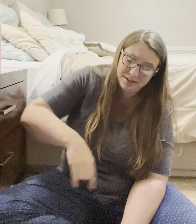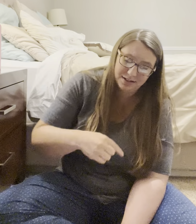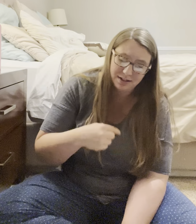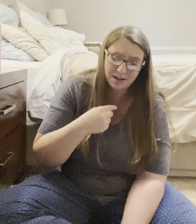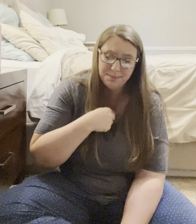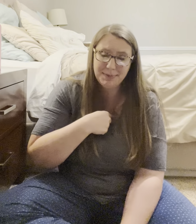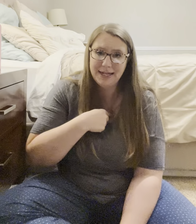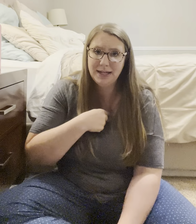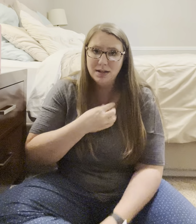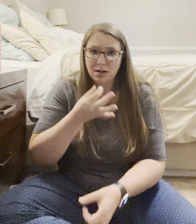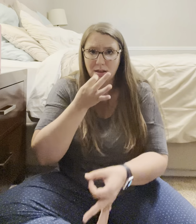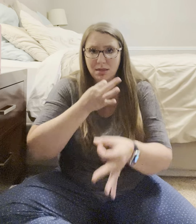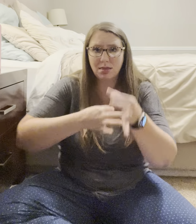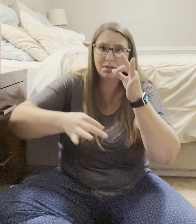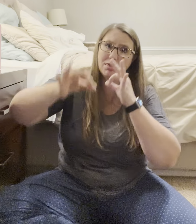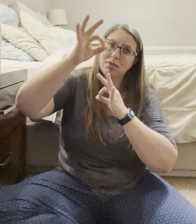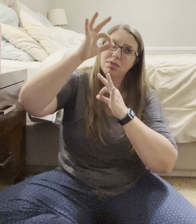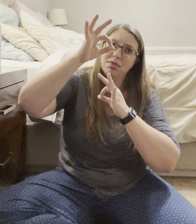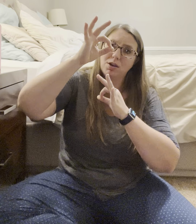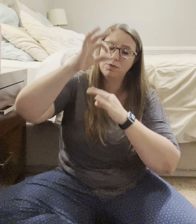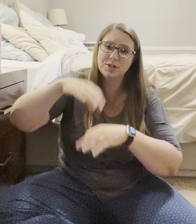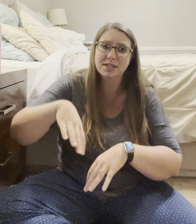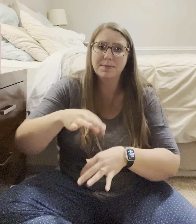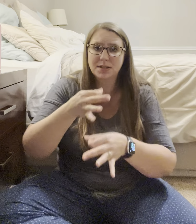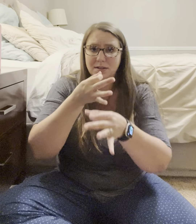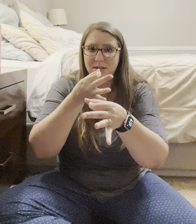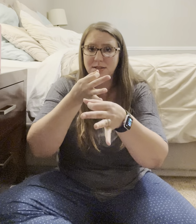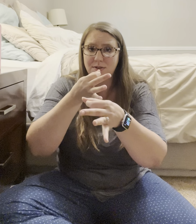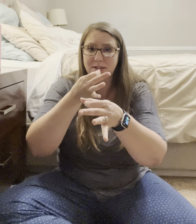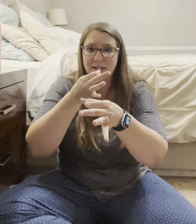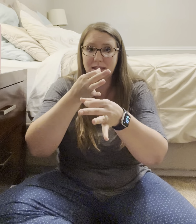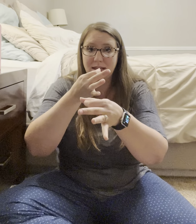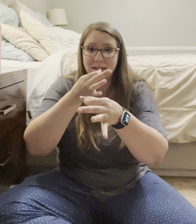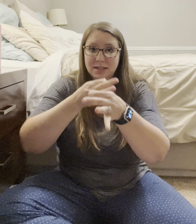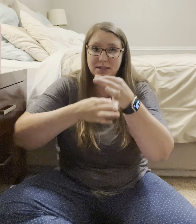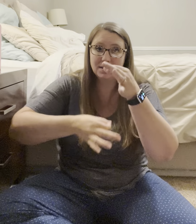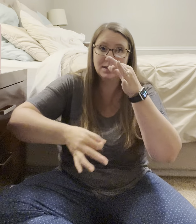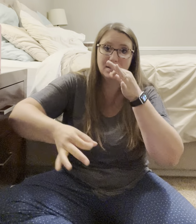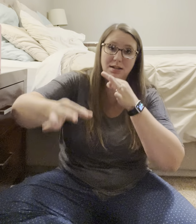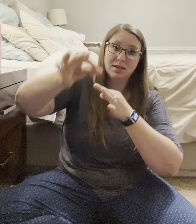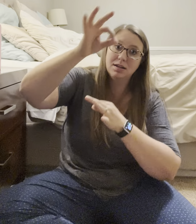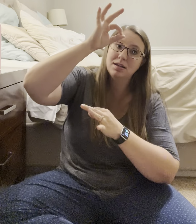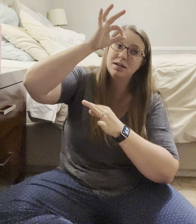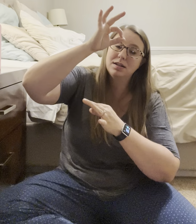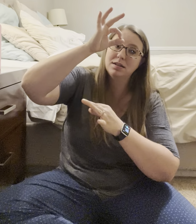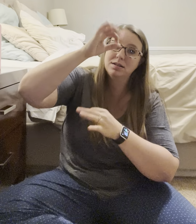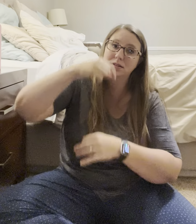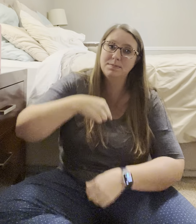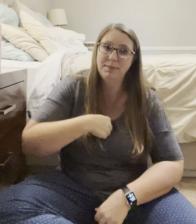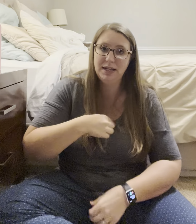Me. Overslept. So, it's like this. Me.